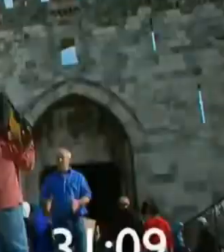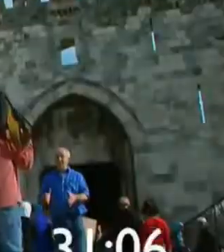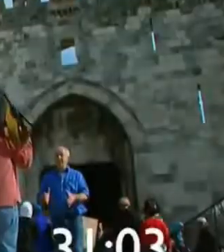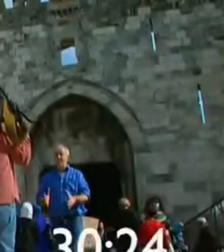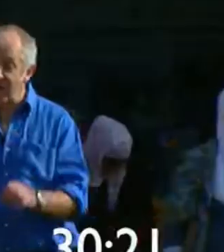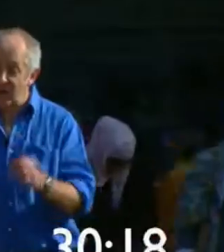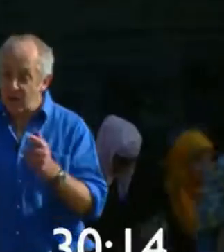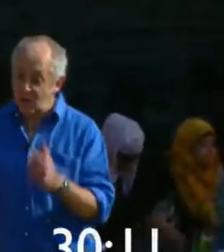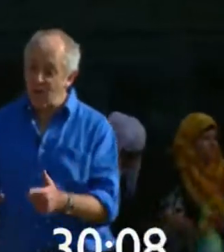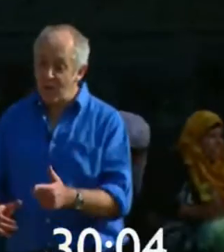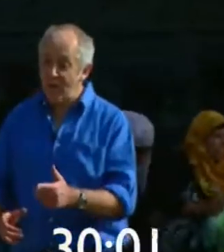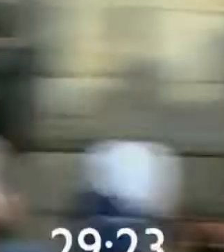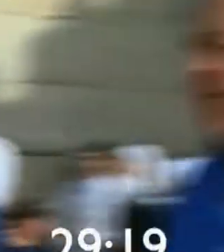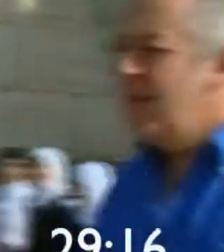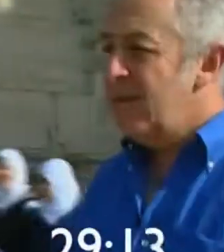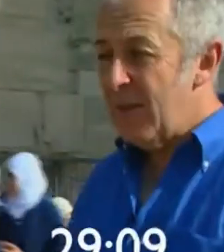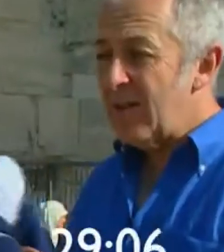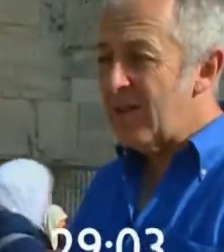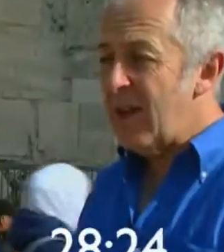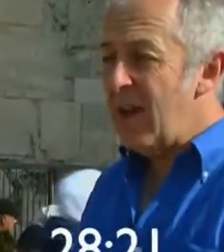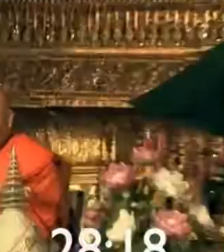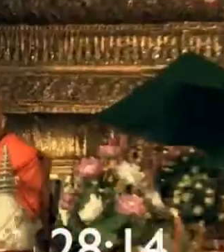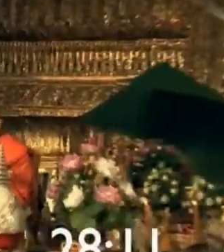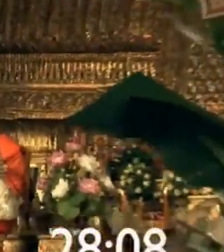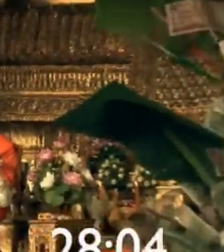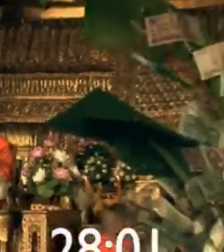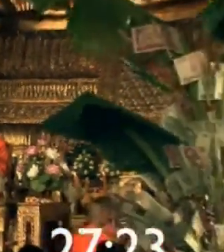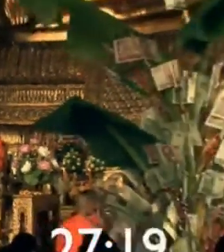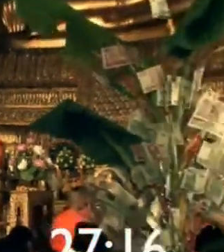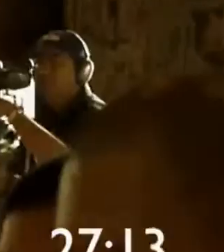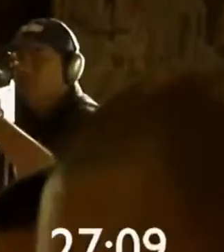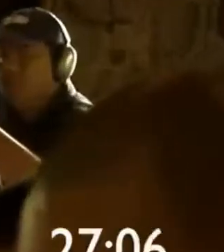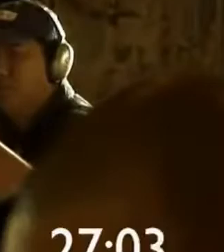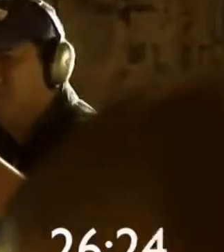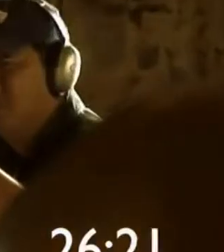veal ... ...